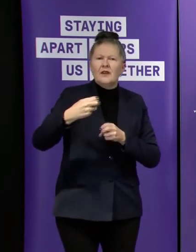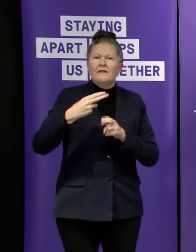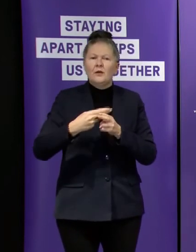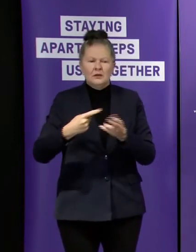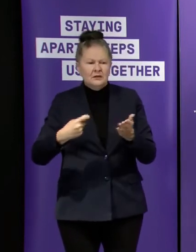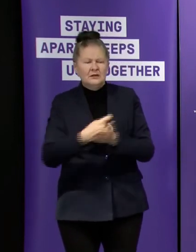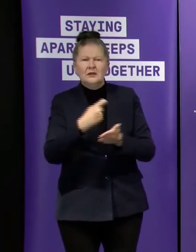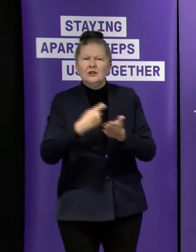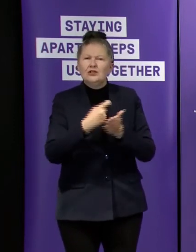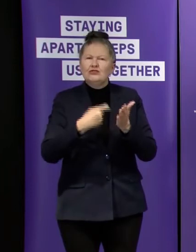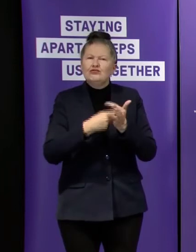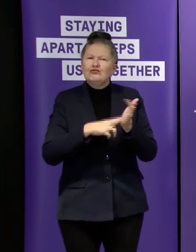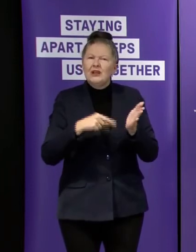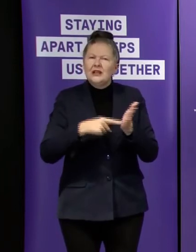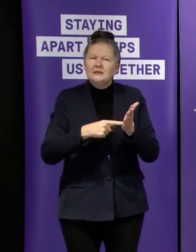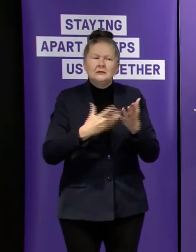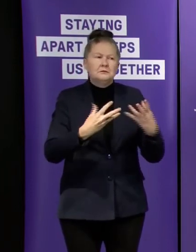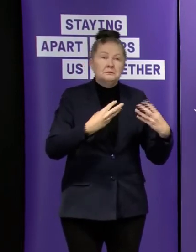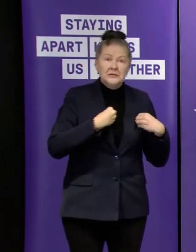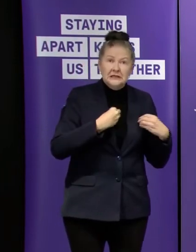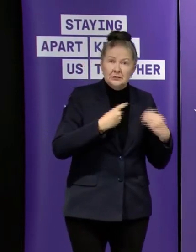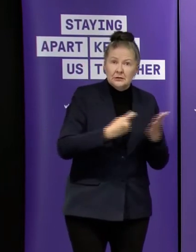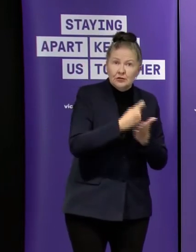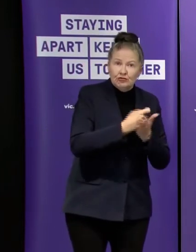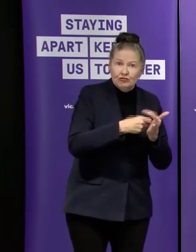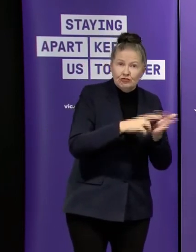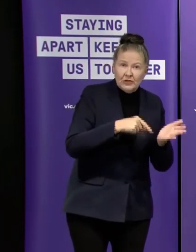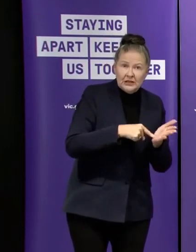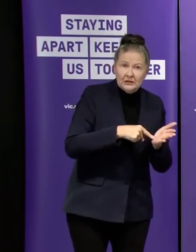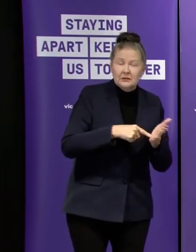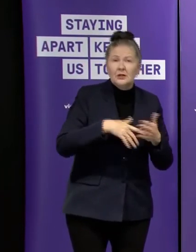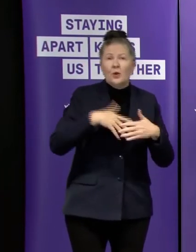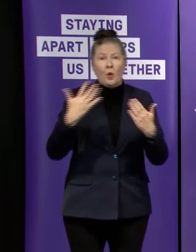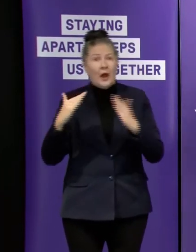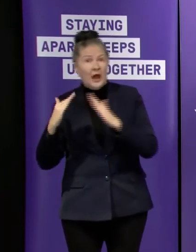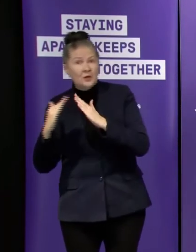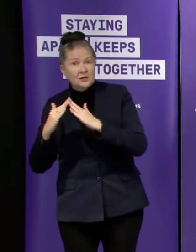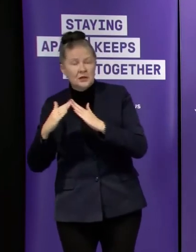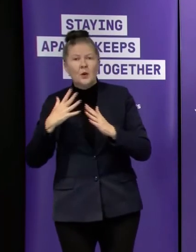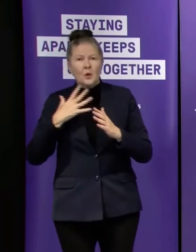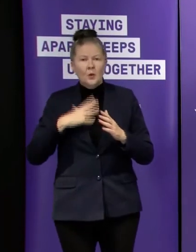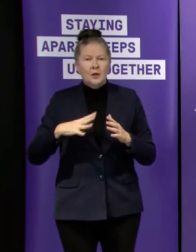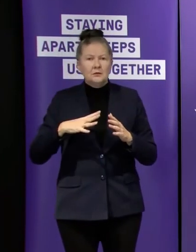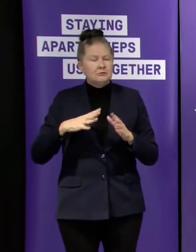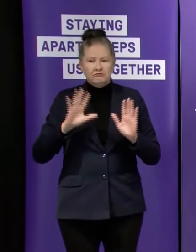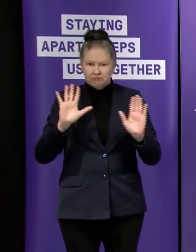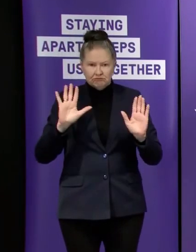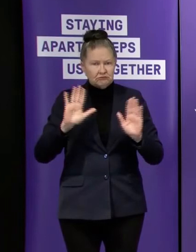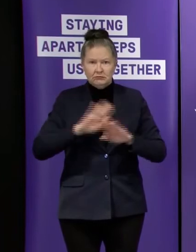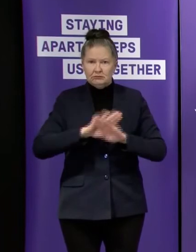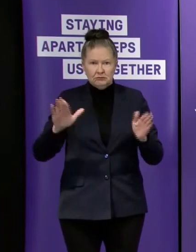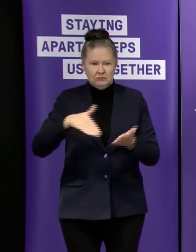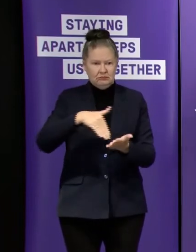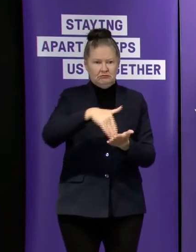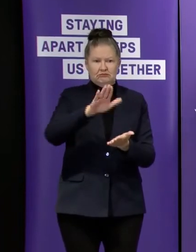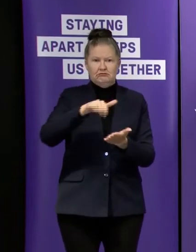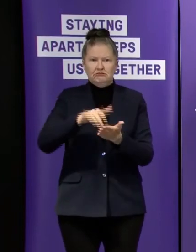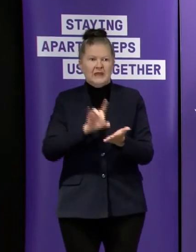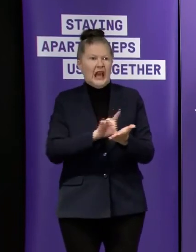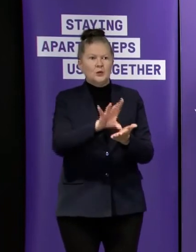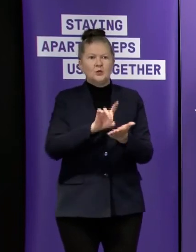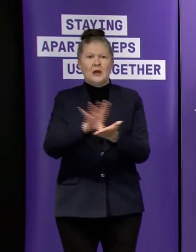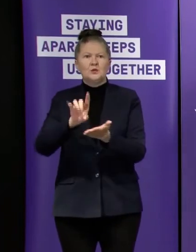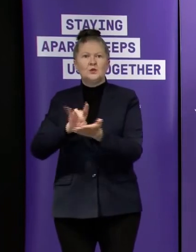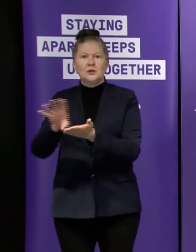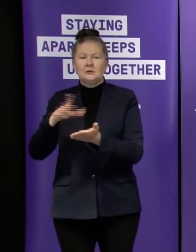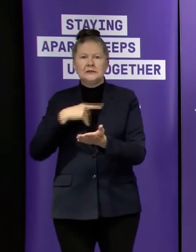tenancy arrangements so for want of a better term a freeze on anybody being evicted as well as some strengthening of